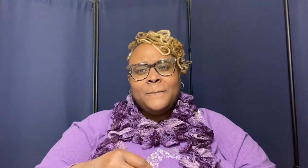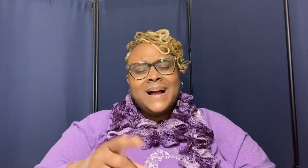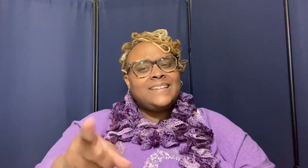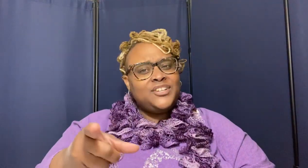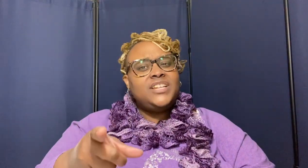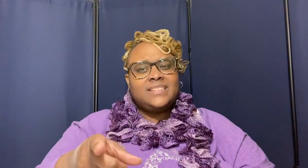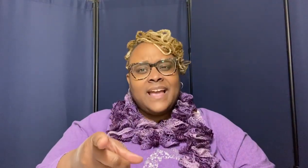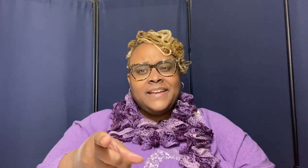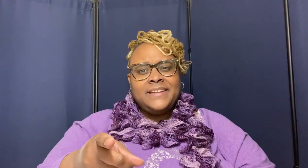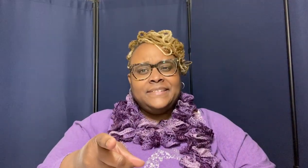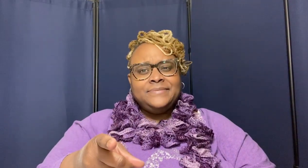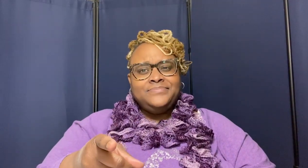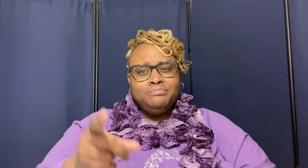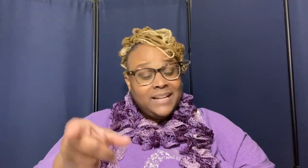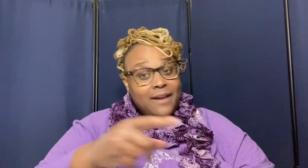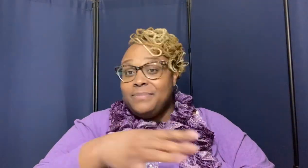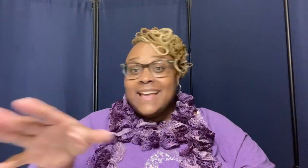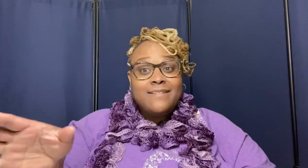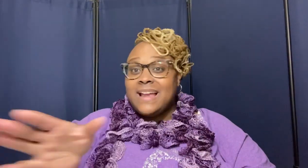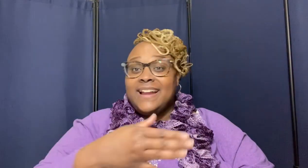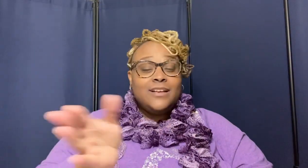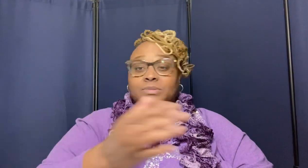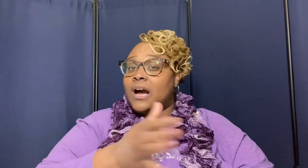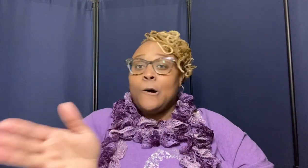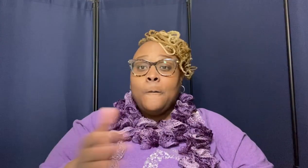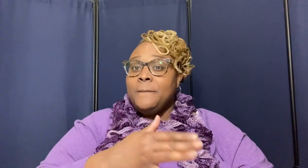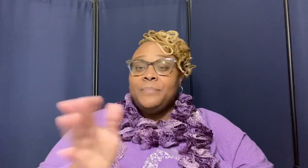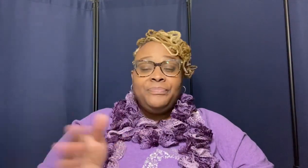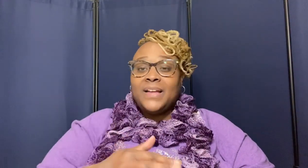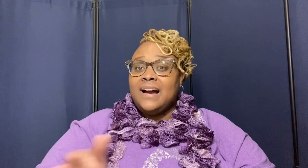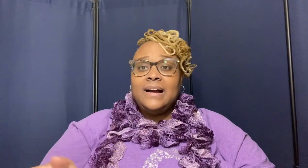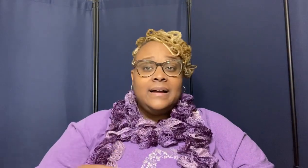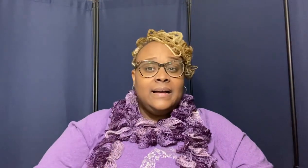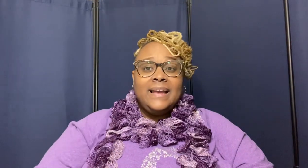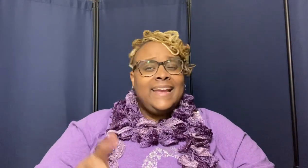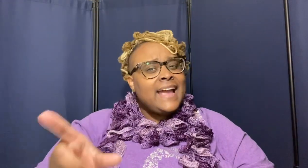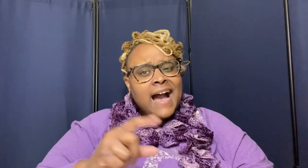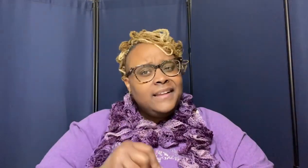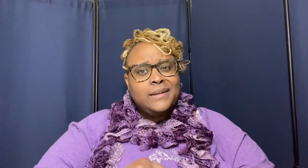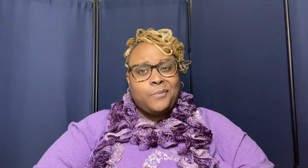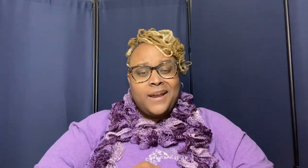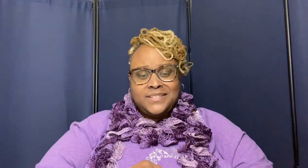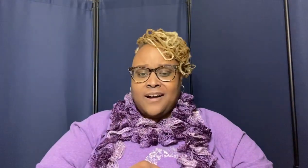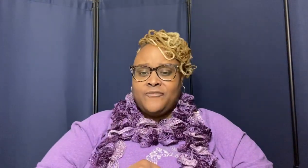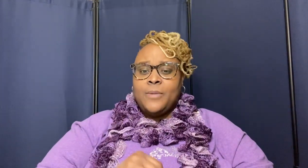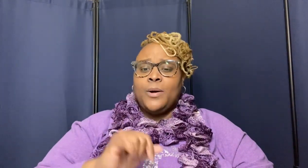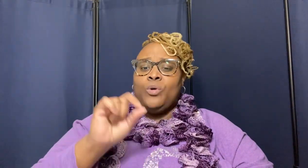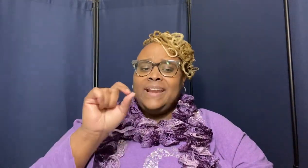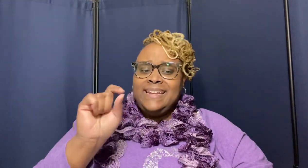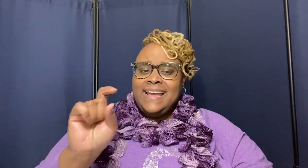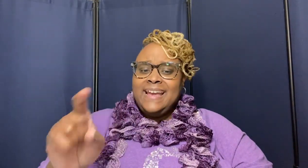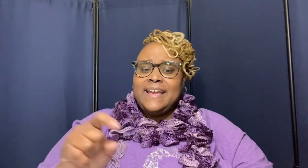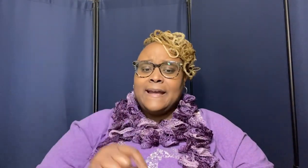i think she stayed but everything else was gone huh he had nothing to praise god for but what he did